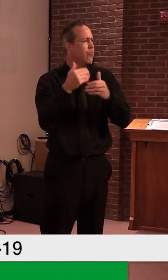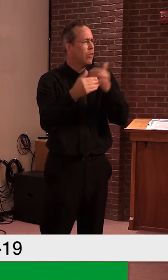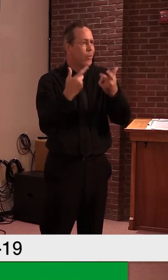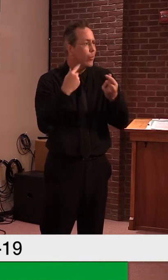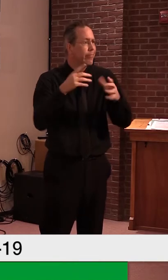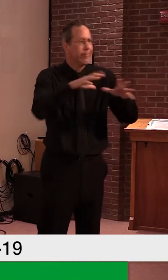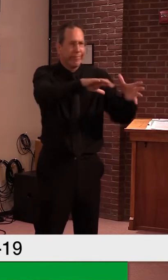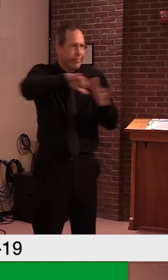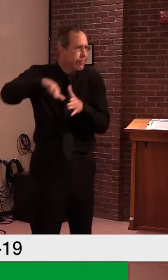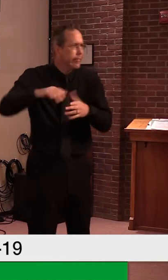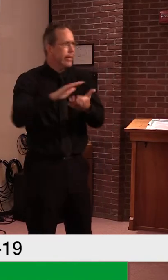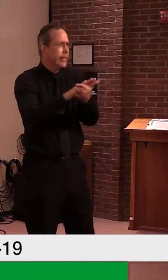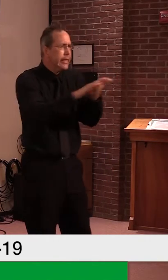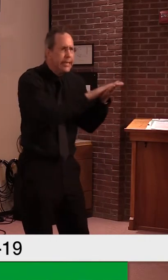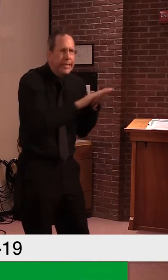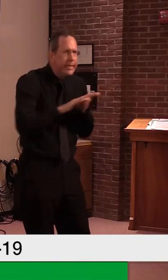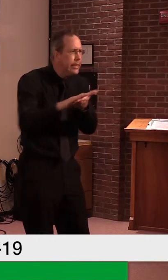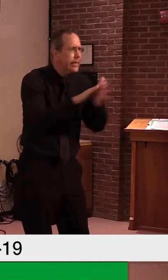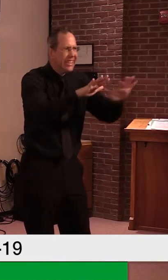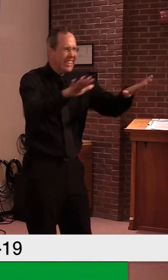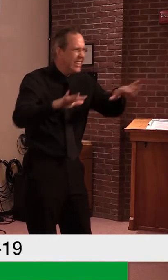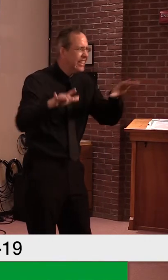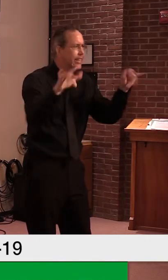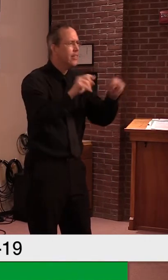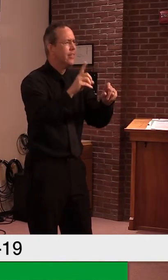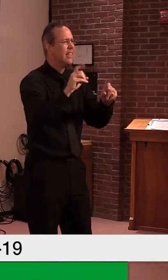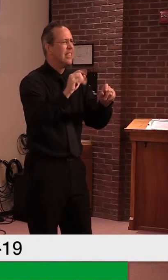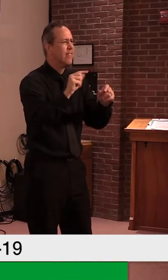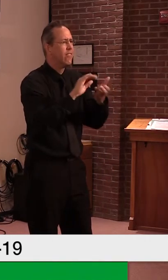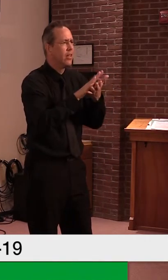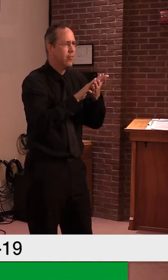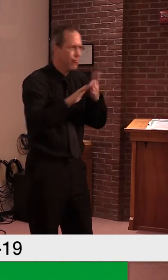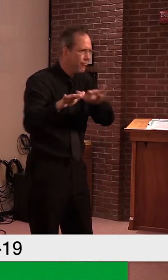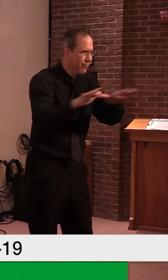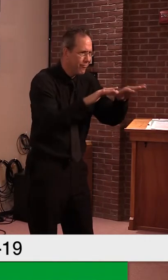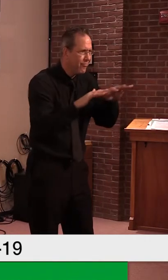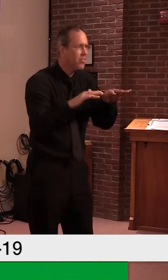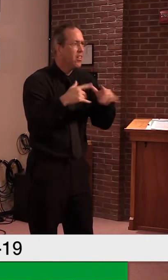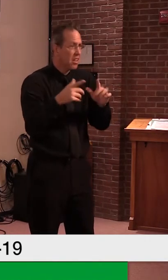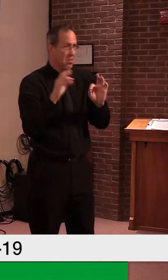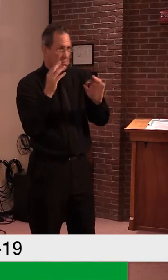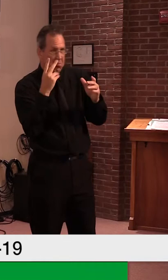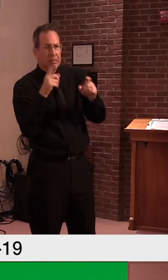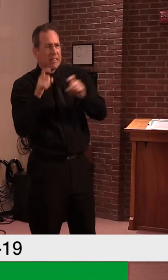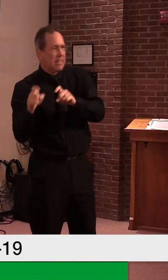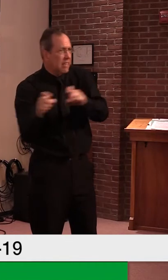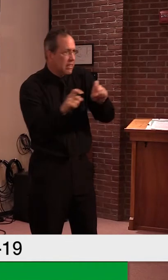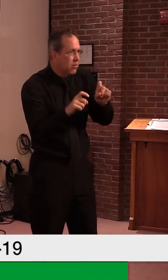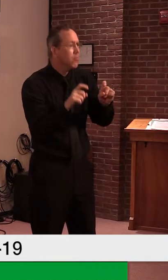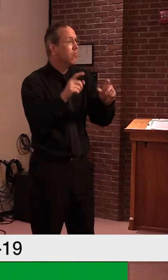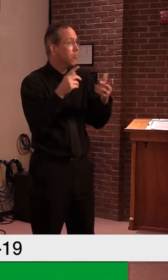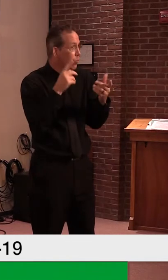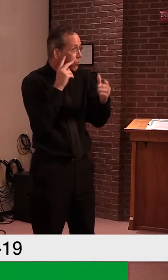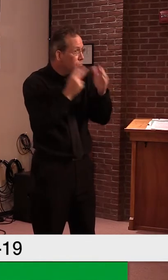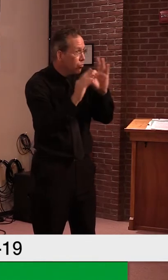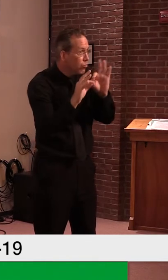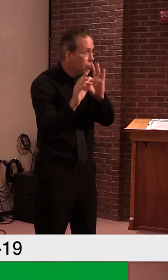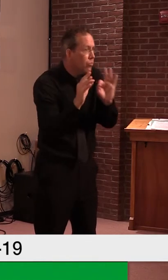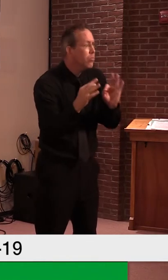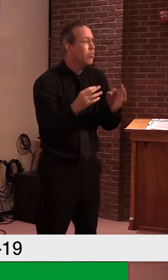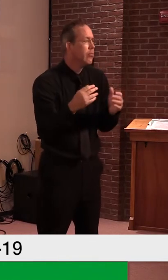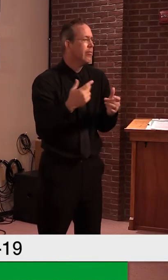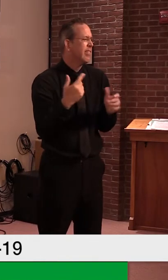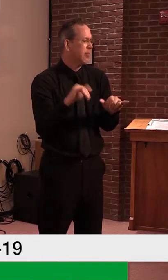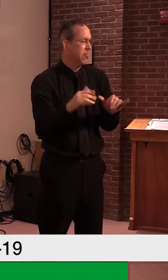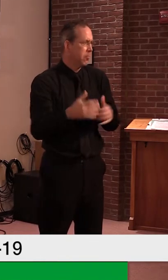we have those units now in anticipation that we will have positives that come into our system. So